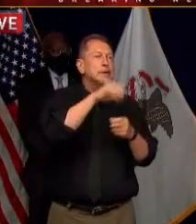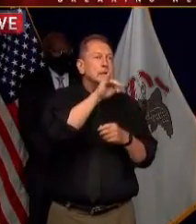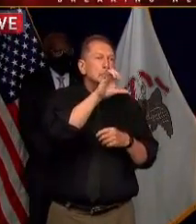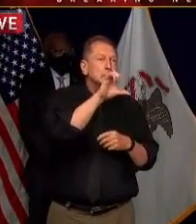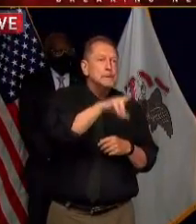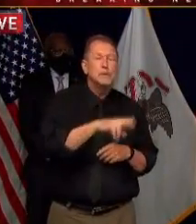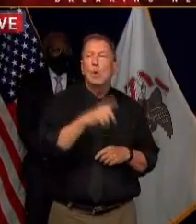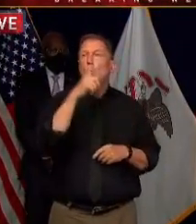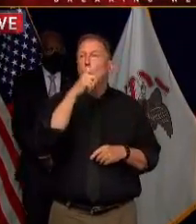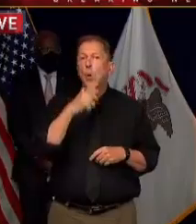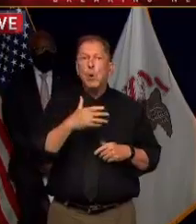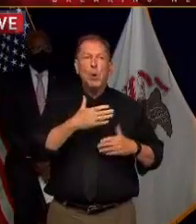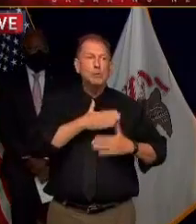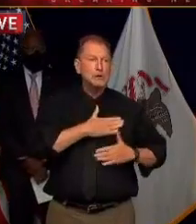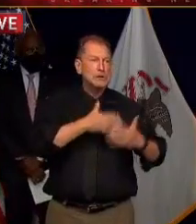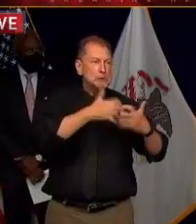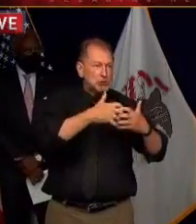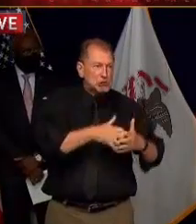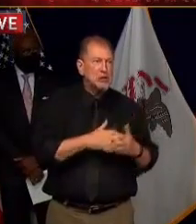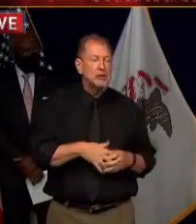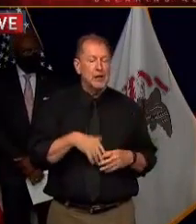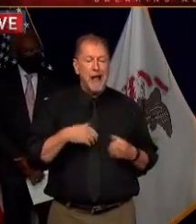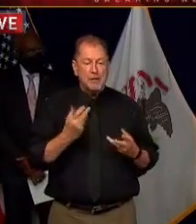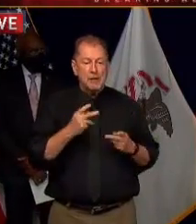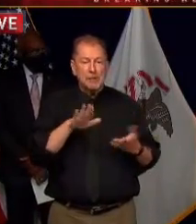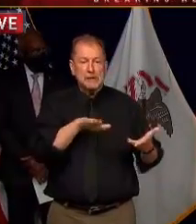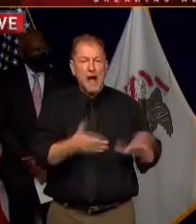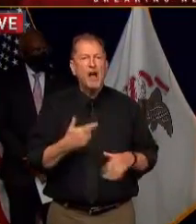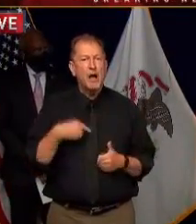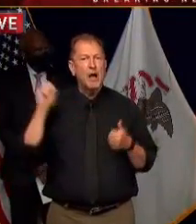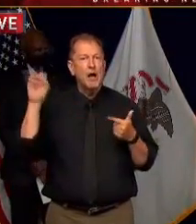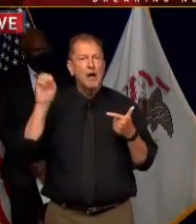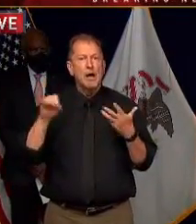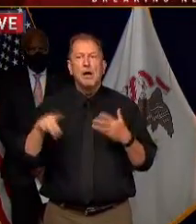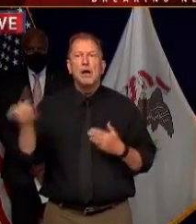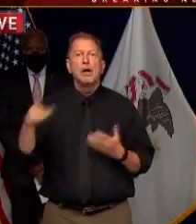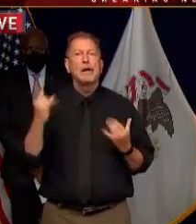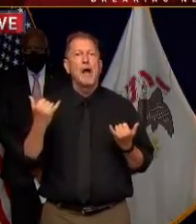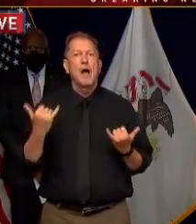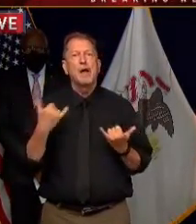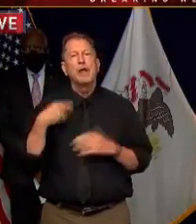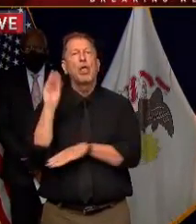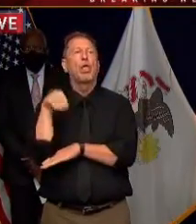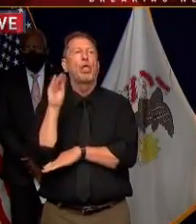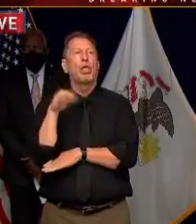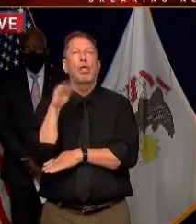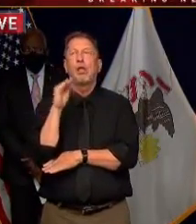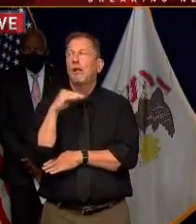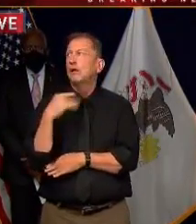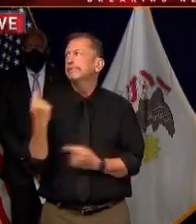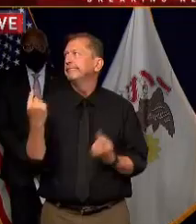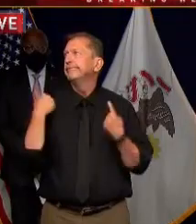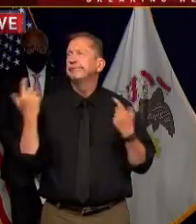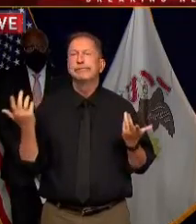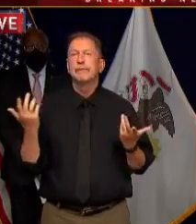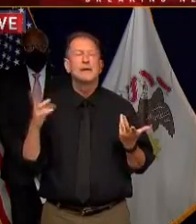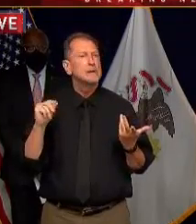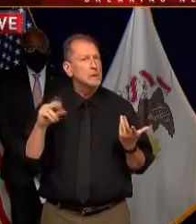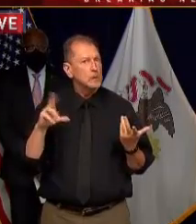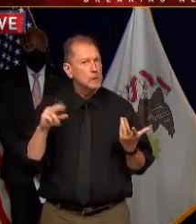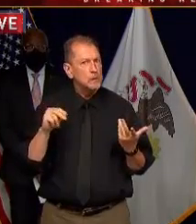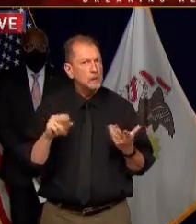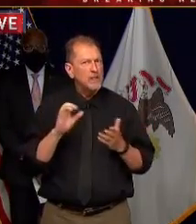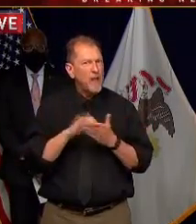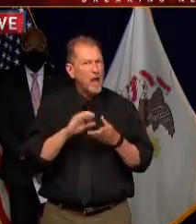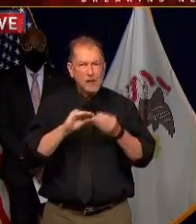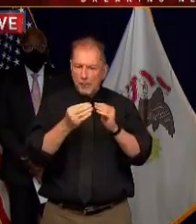passed on I'm concerned that we've grown numb to these numbers and we need to remember that they're not just numbers these